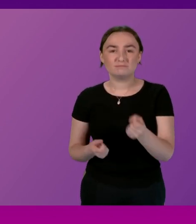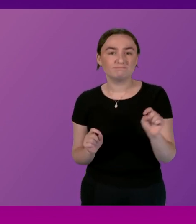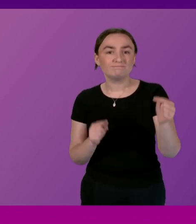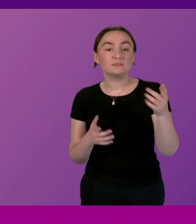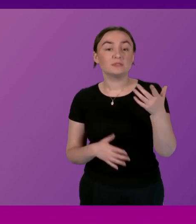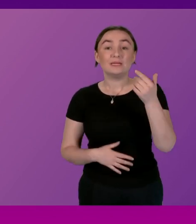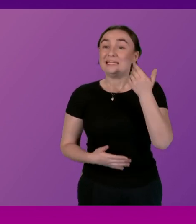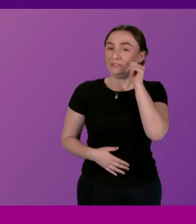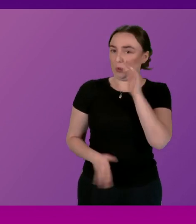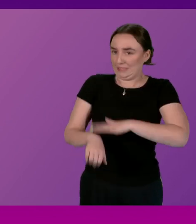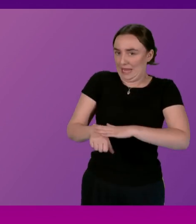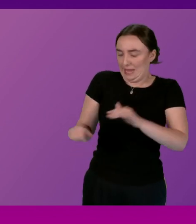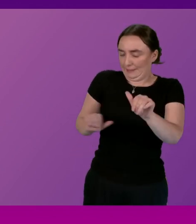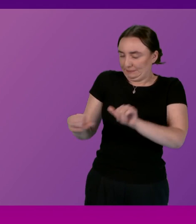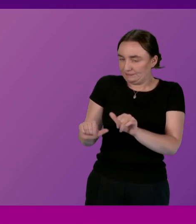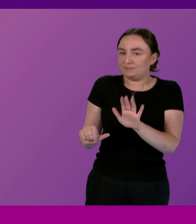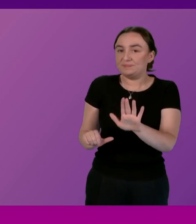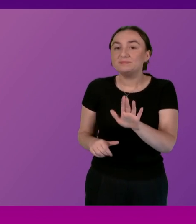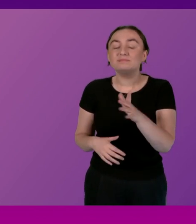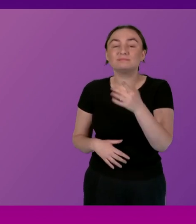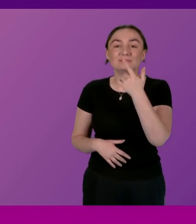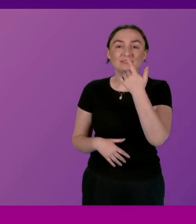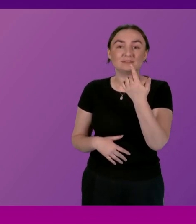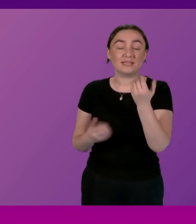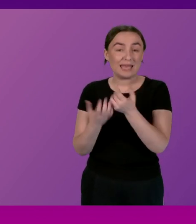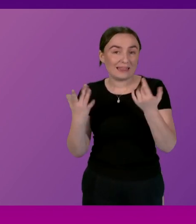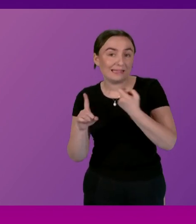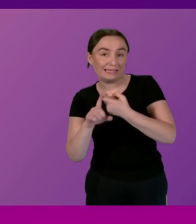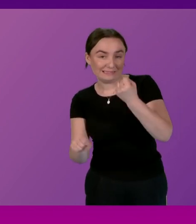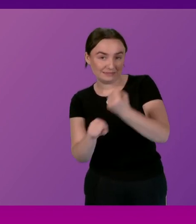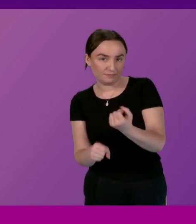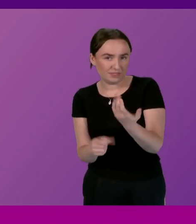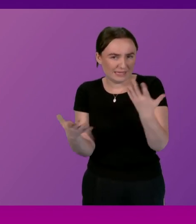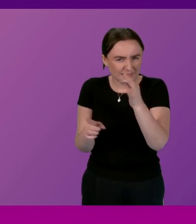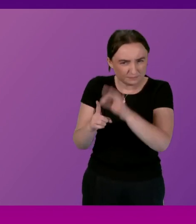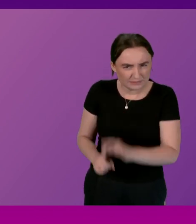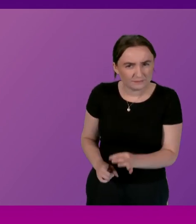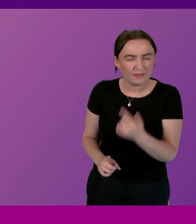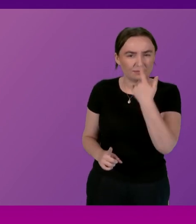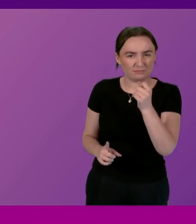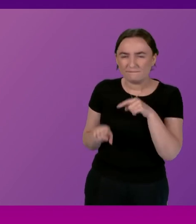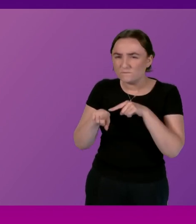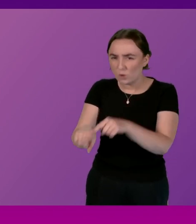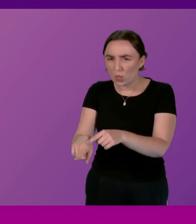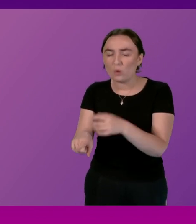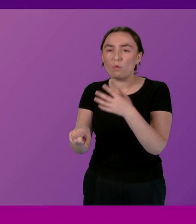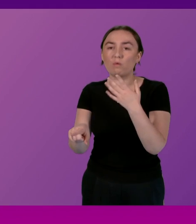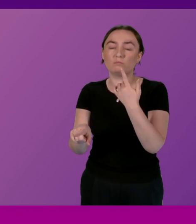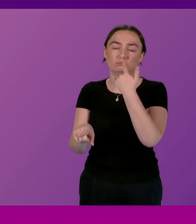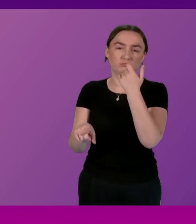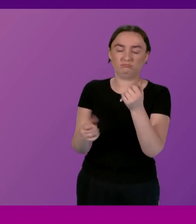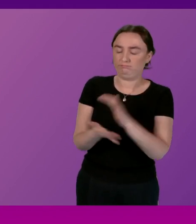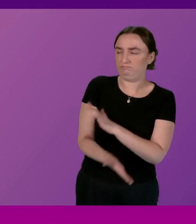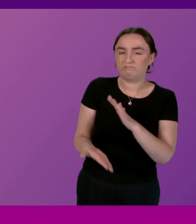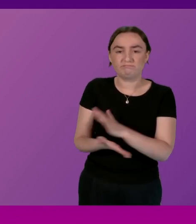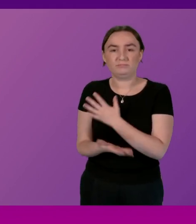have time and again if there's anything that Kenneth Gibson wishes in terms of specifics to follow on we'll always be happy